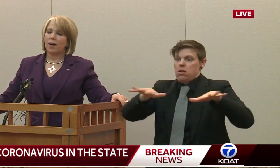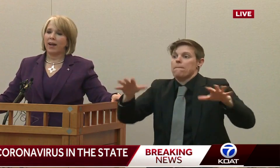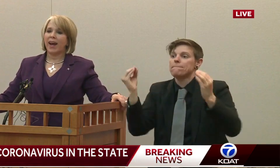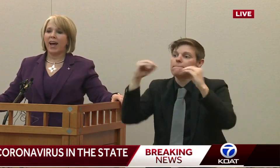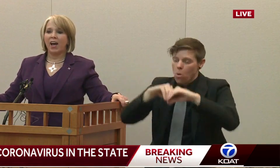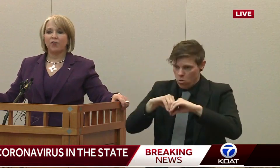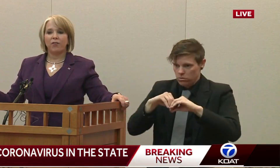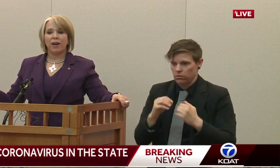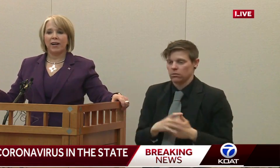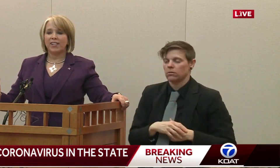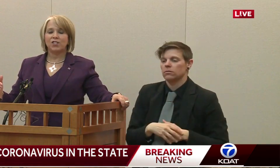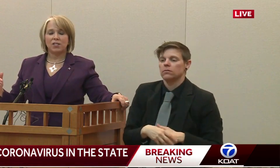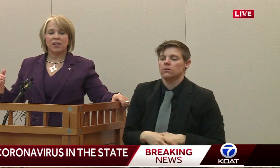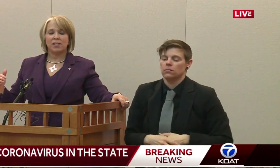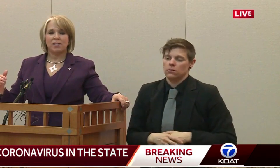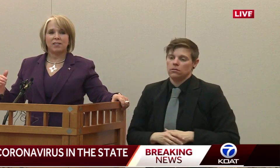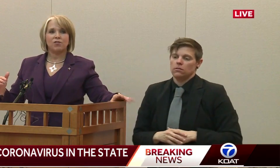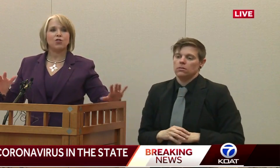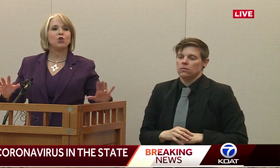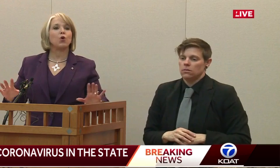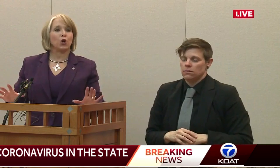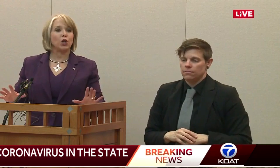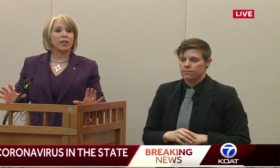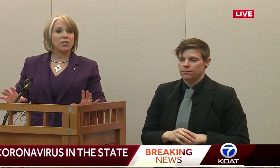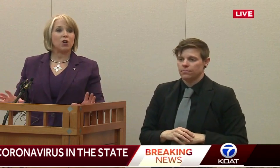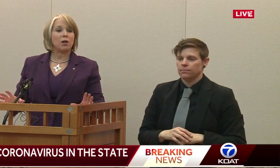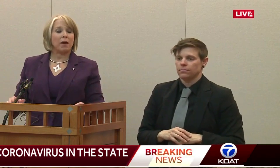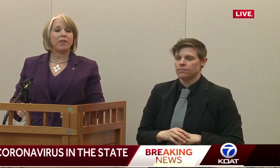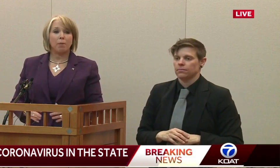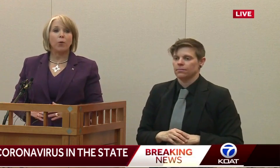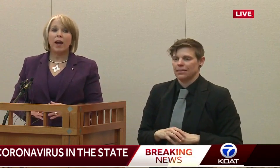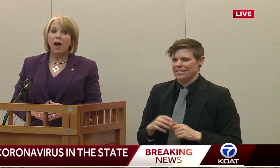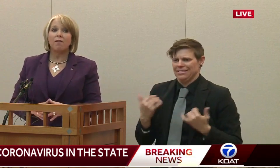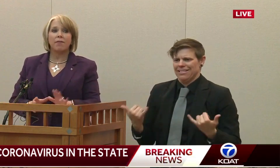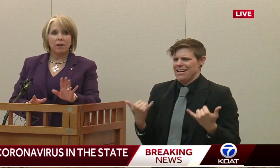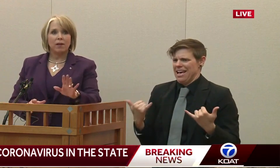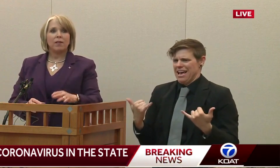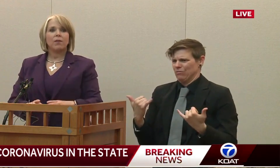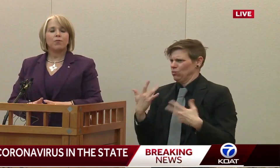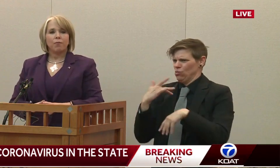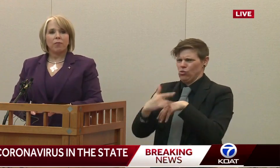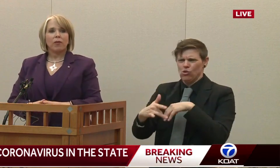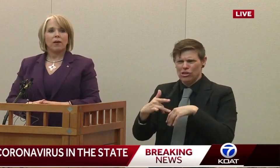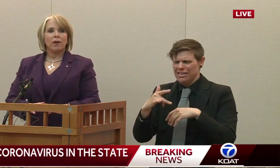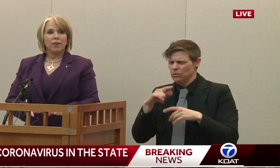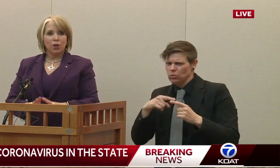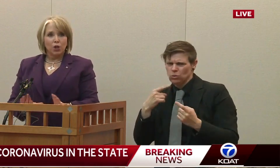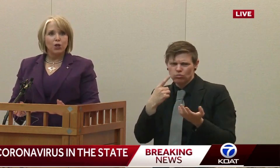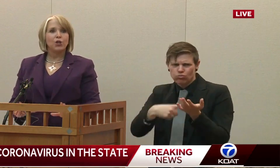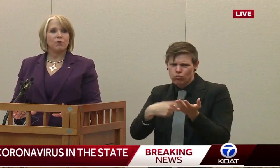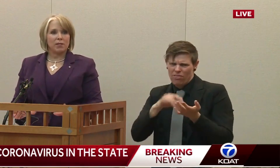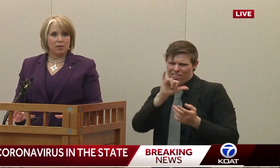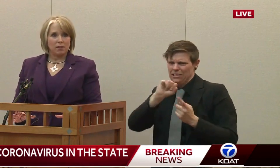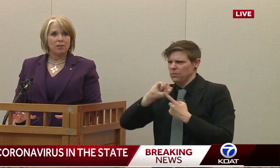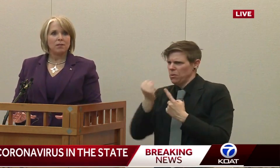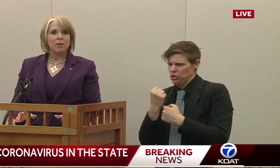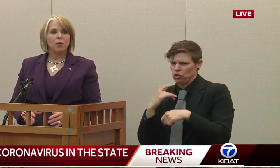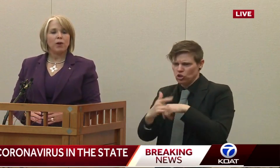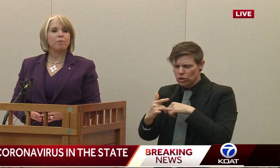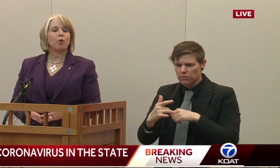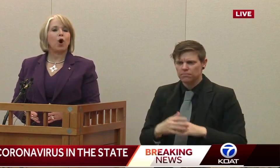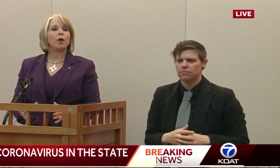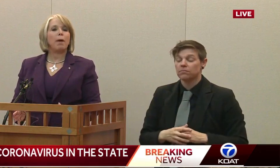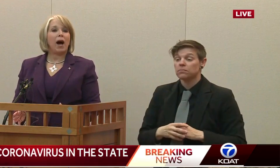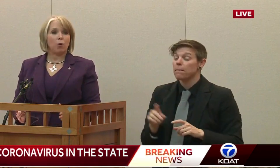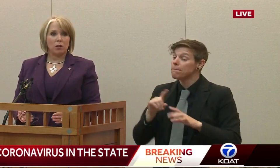and it's too early to talk about that. But we have, the good news is